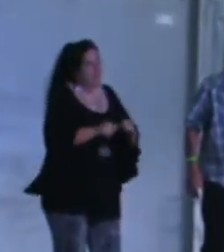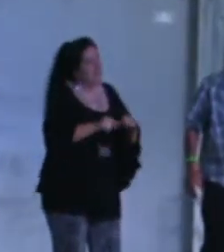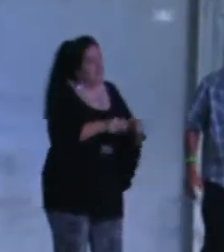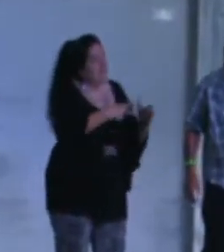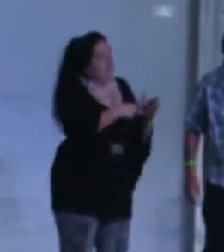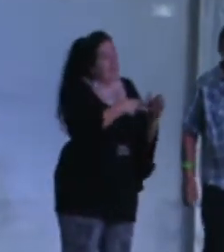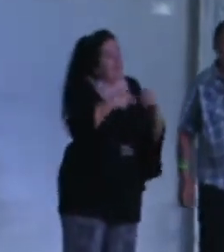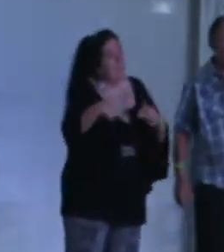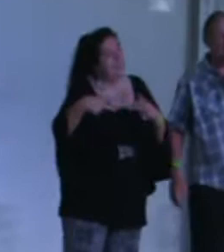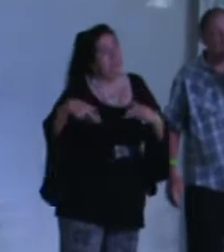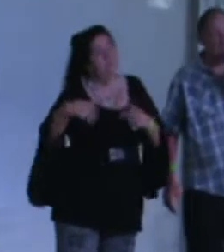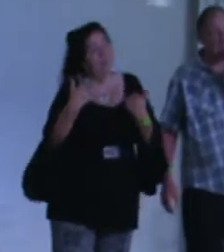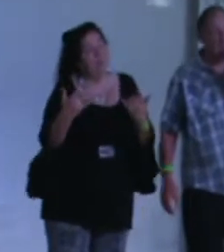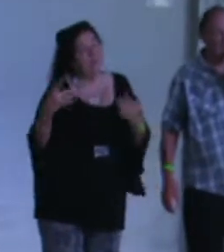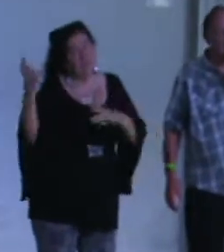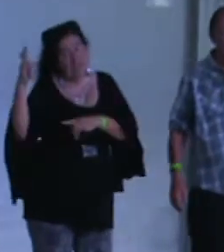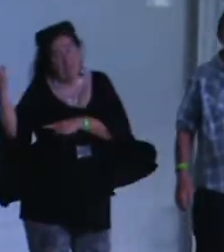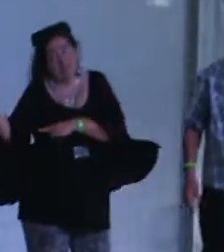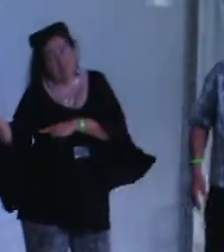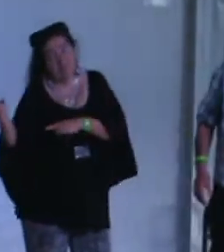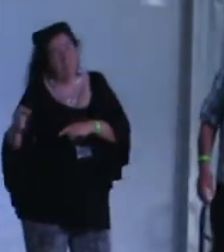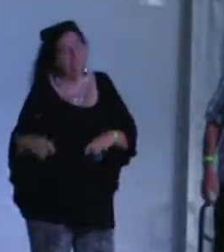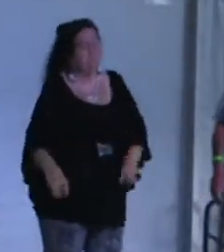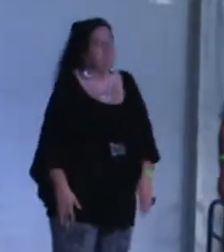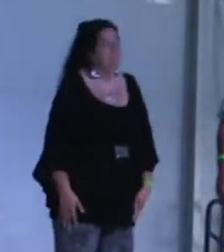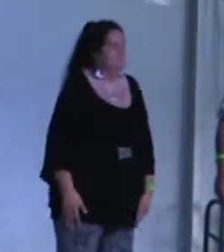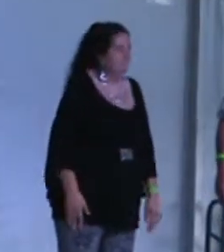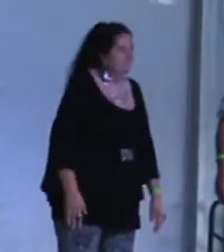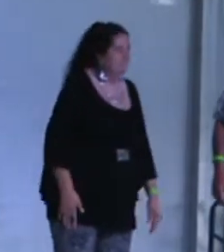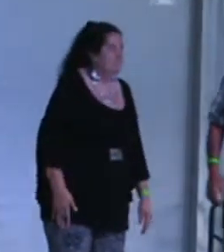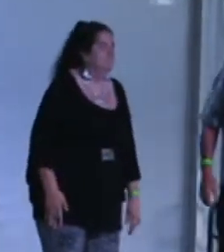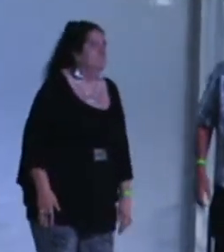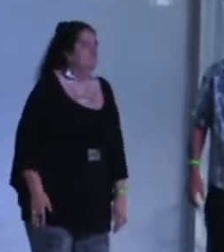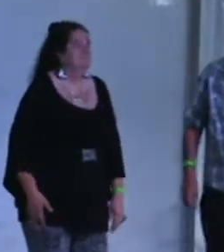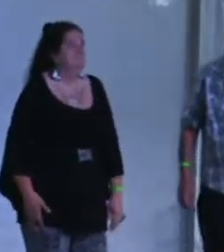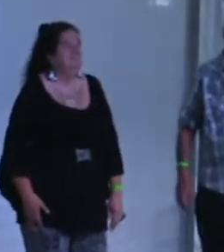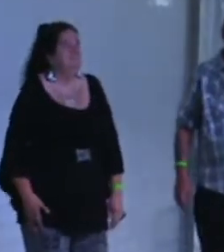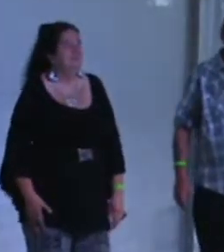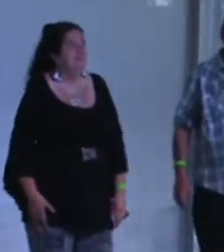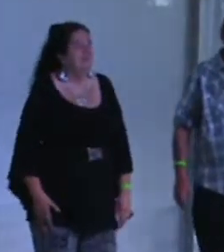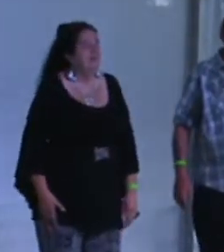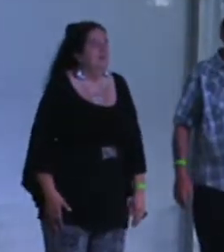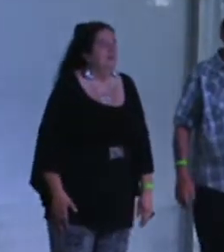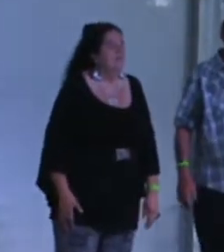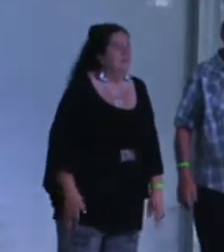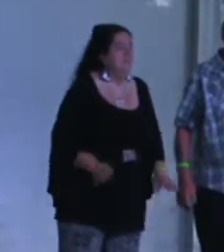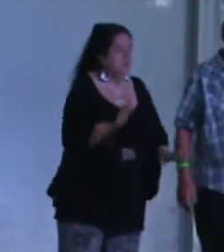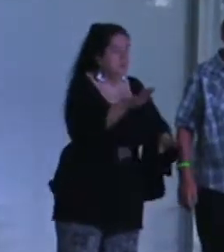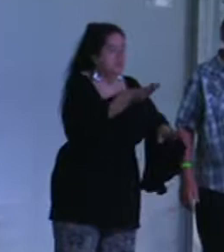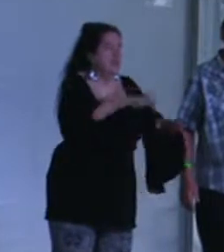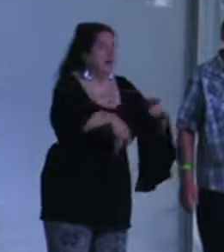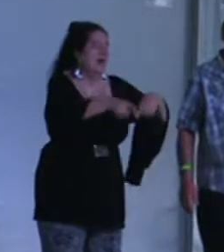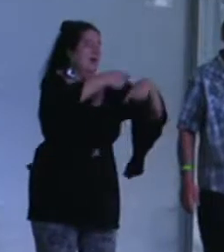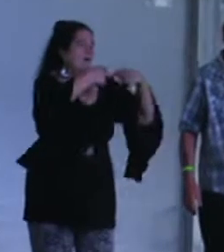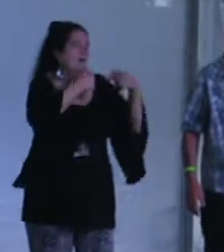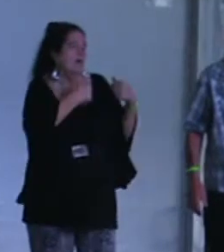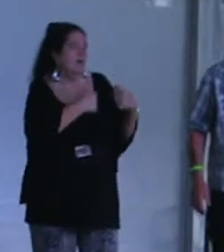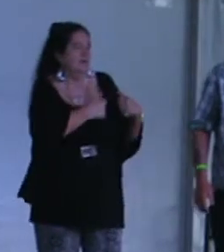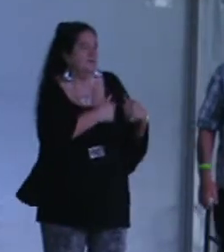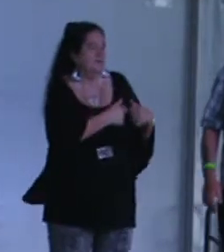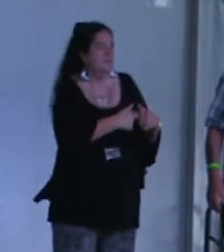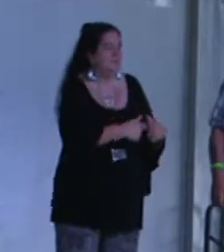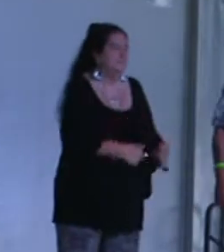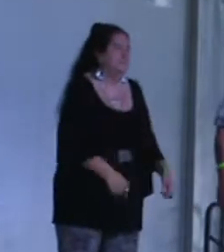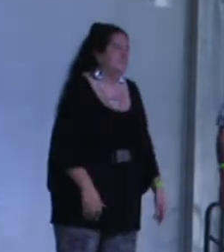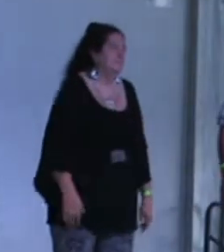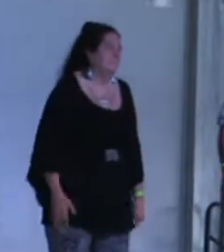Well, it will happen to you now and then, yeah, thank you to my heart,